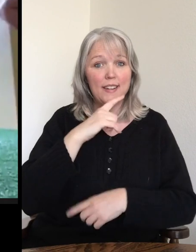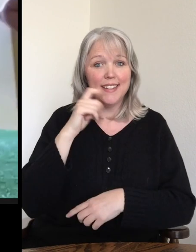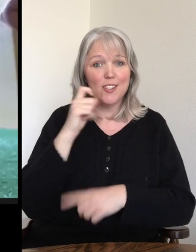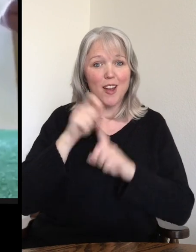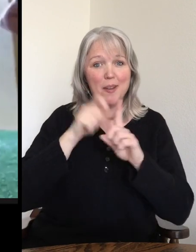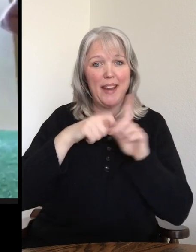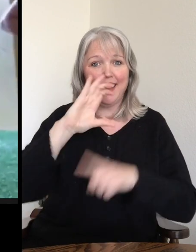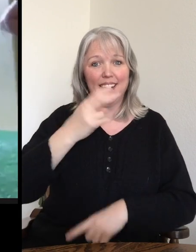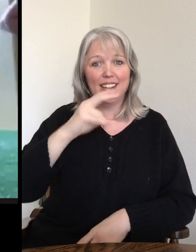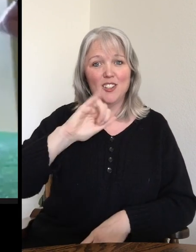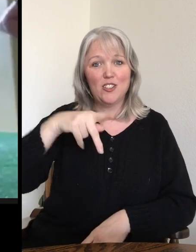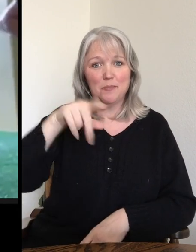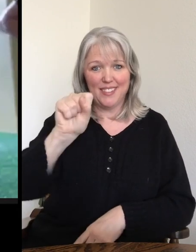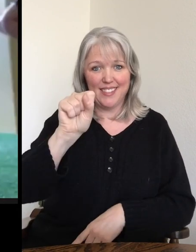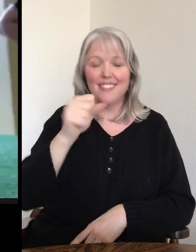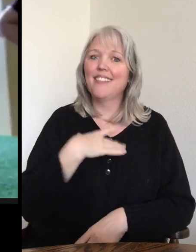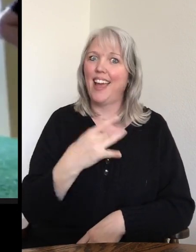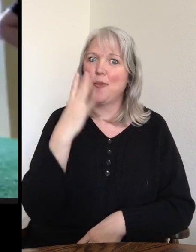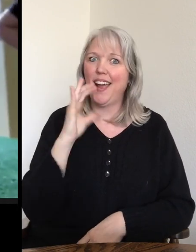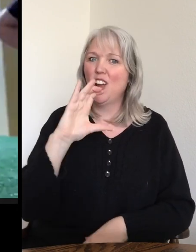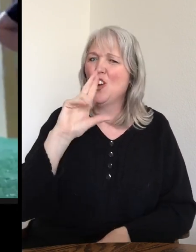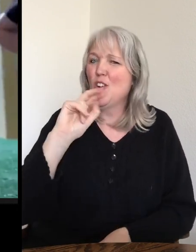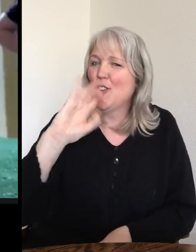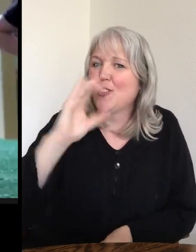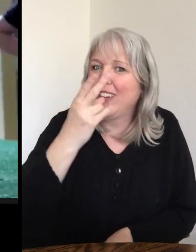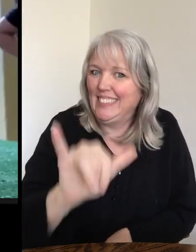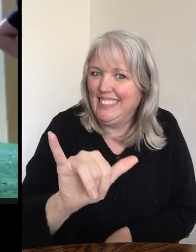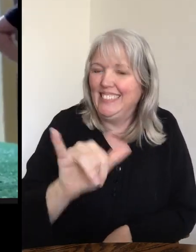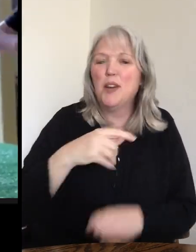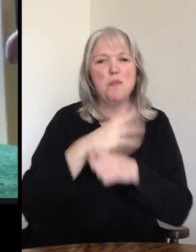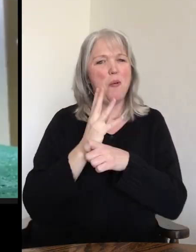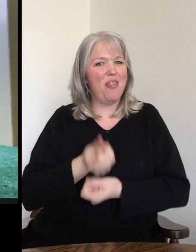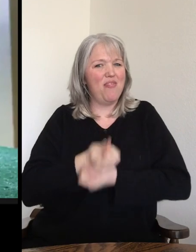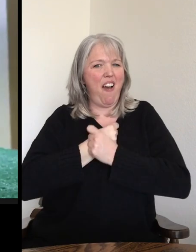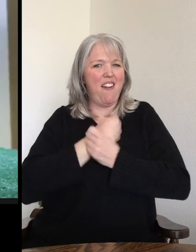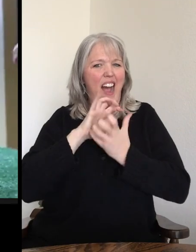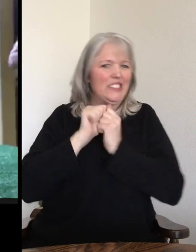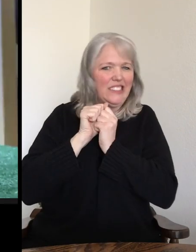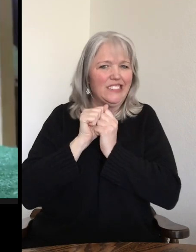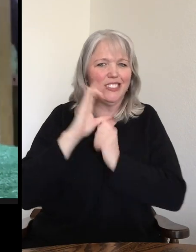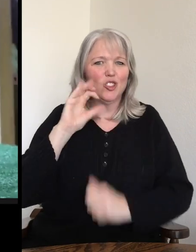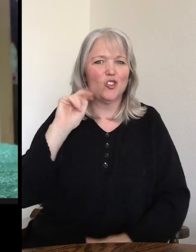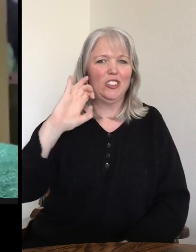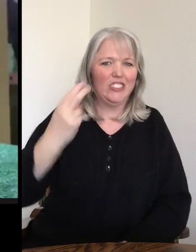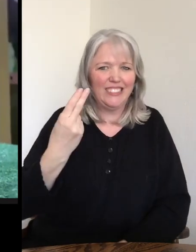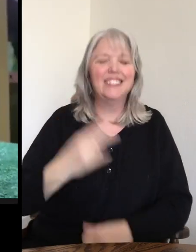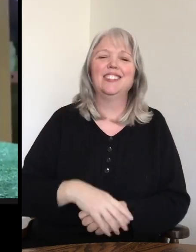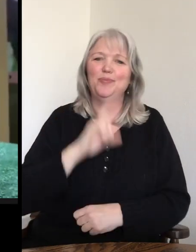banana chips, which he likes because they're very crunchy. Porcupines love a very crunchy treat. Isn't that right, Melanie? Yes, they do. So